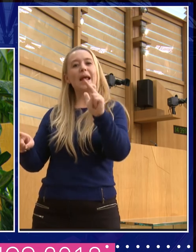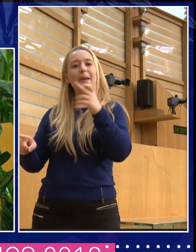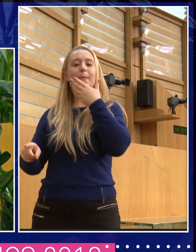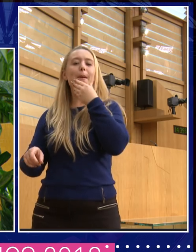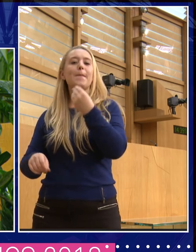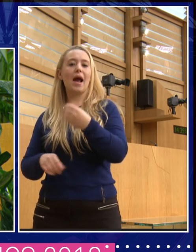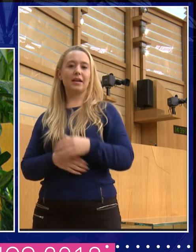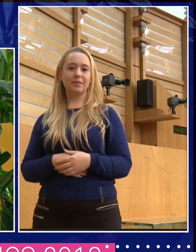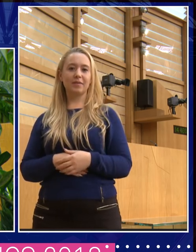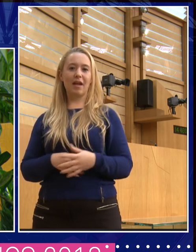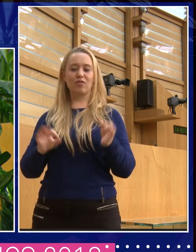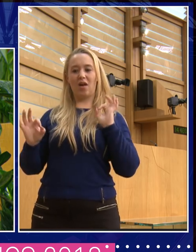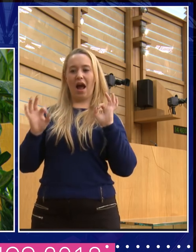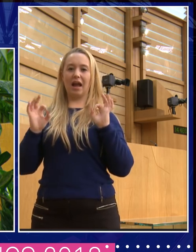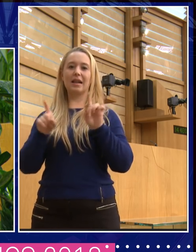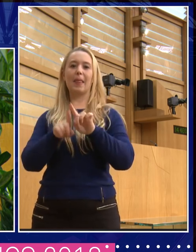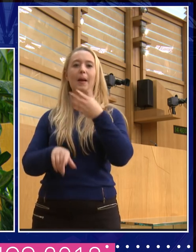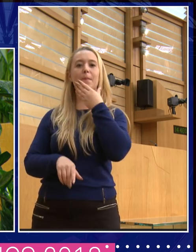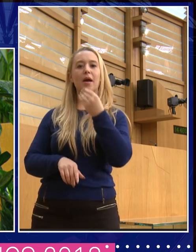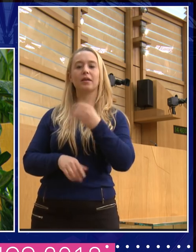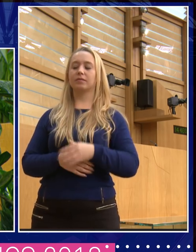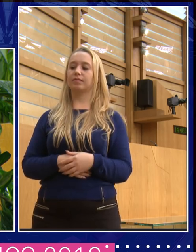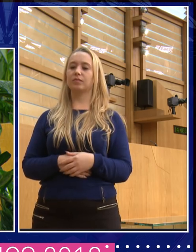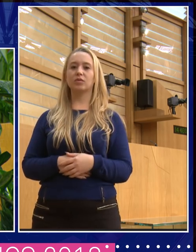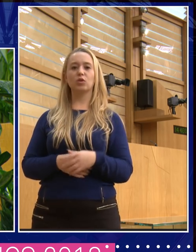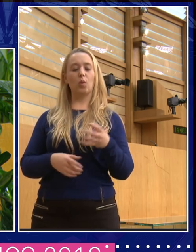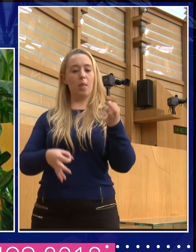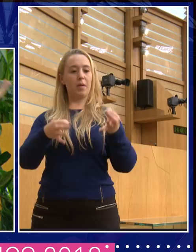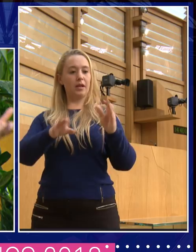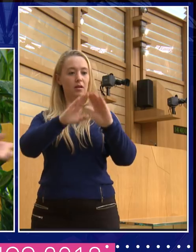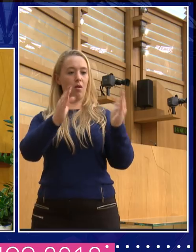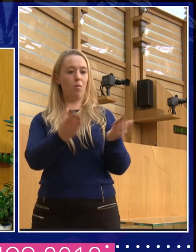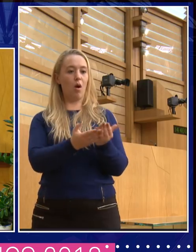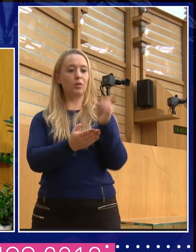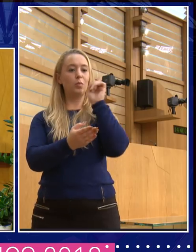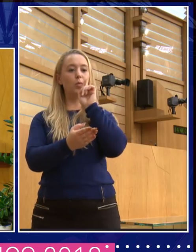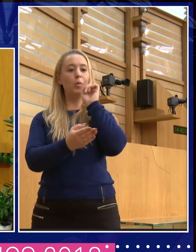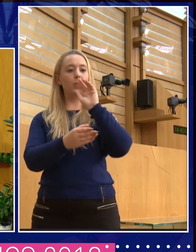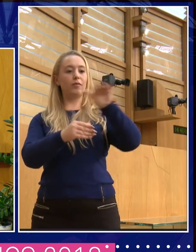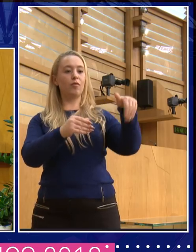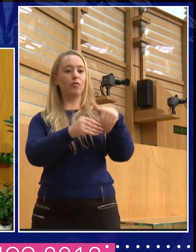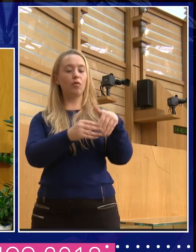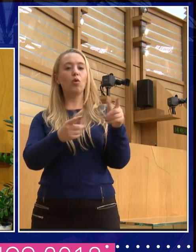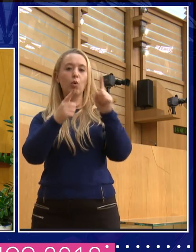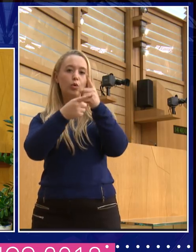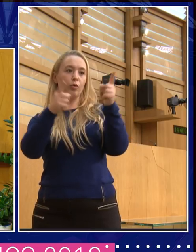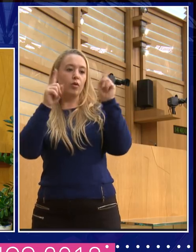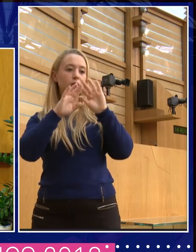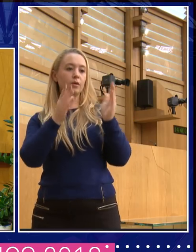that when you, so here you are, you're in the political sphere or you're lecturing in university or whatever, and